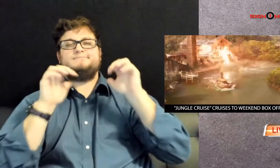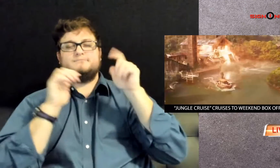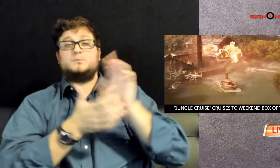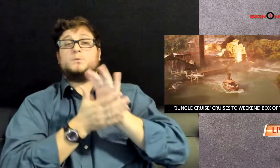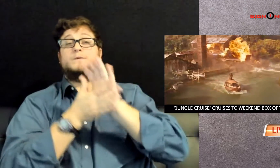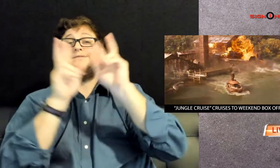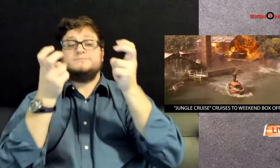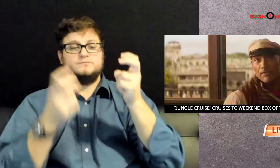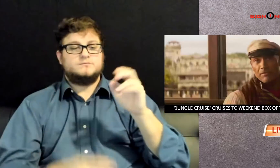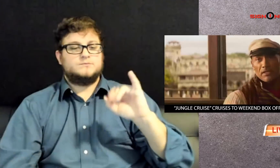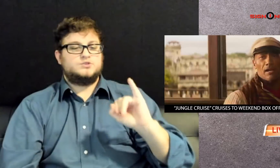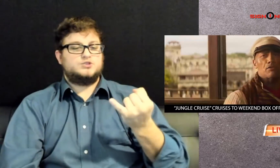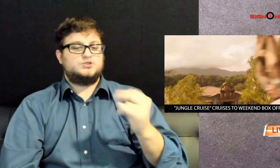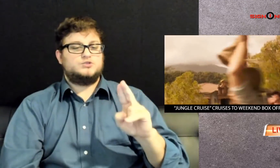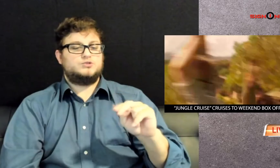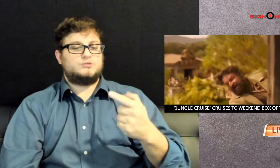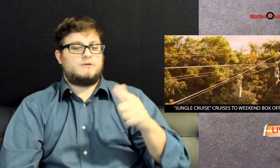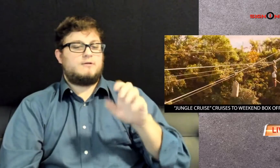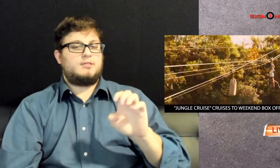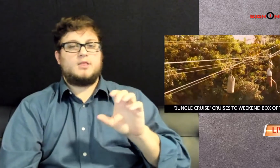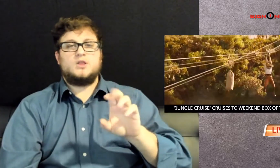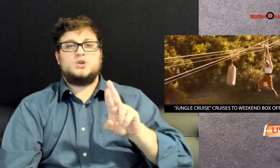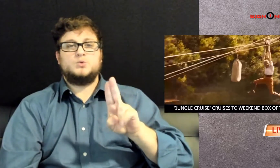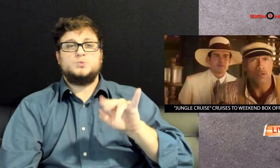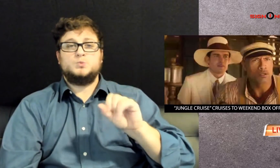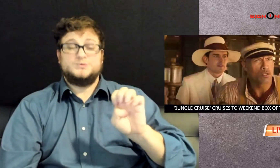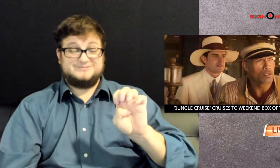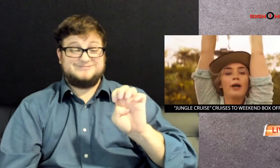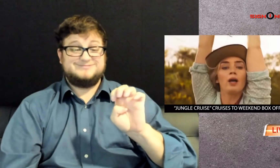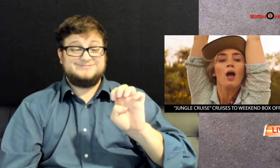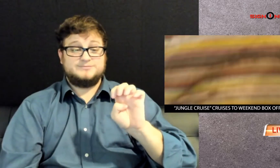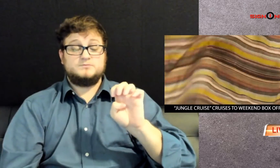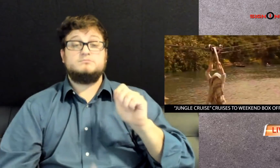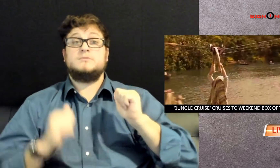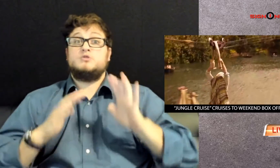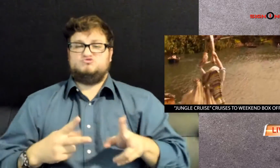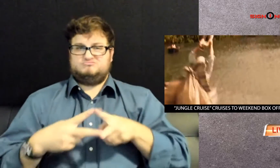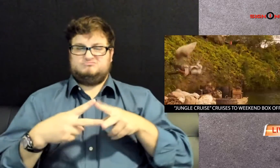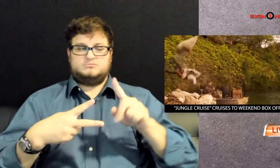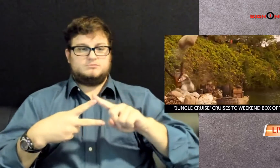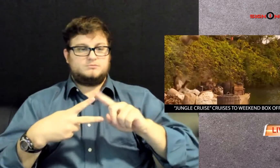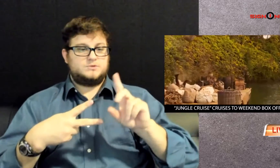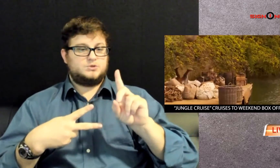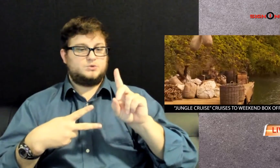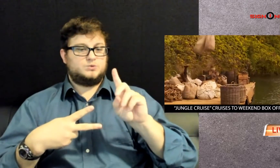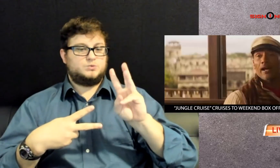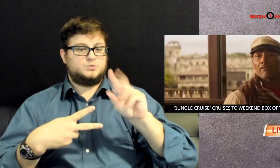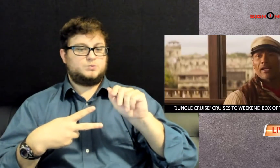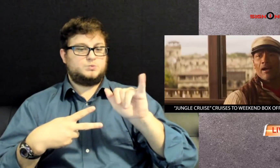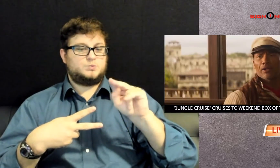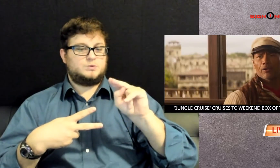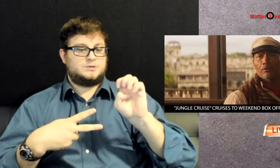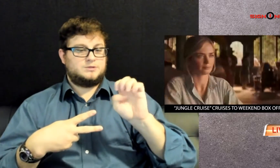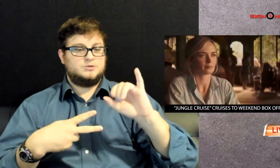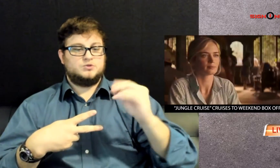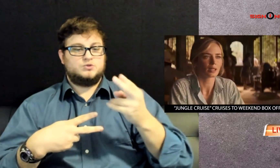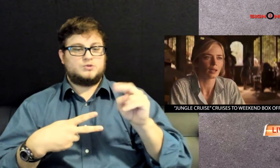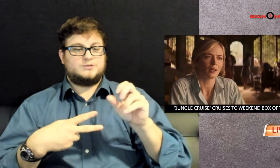In the theaters, Jungle Cruise, starring actors Dwayne The Rock